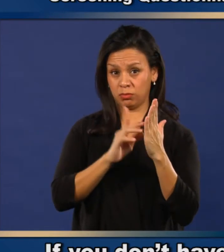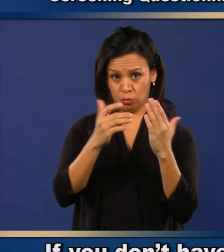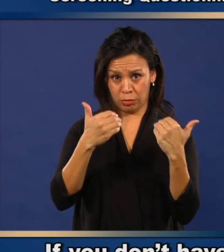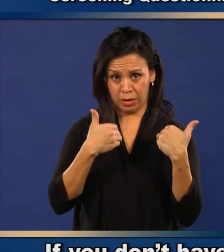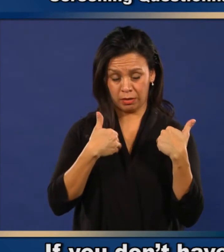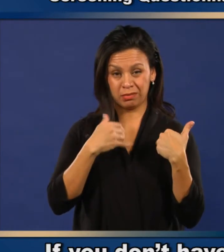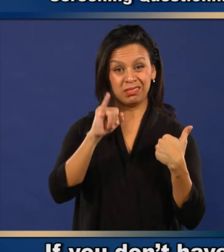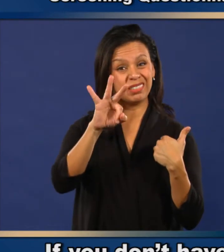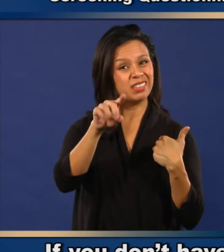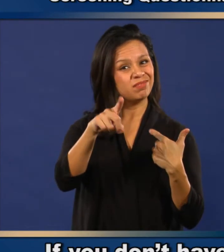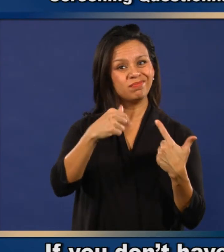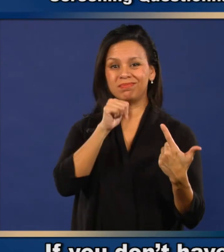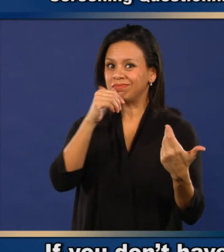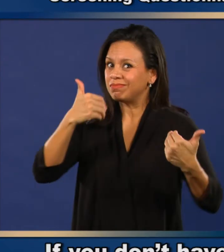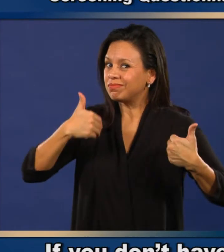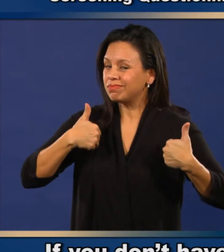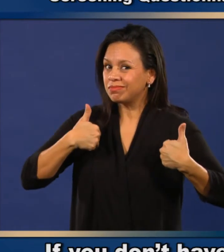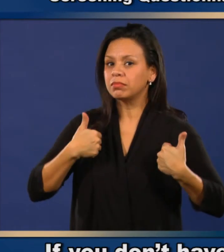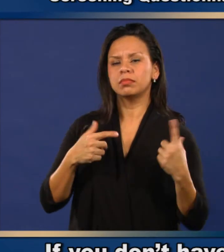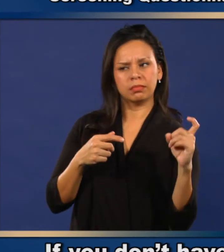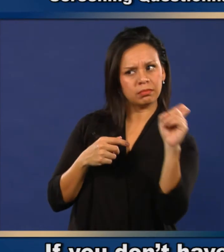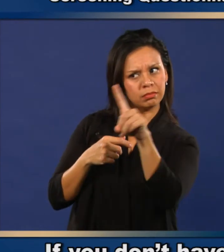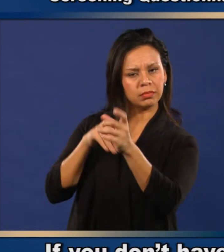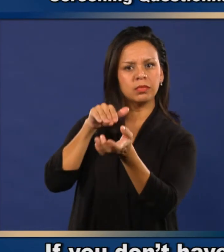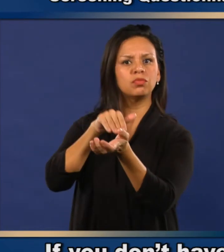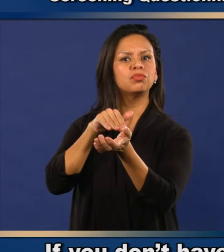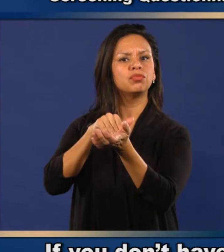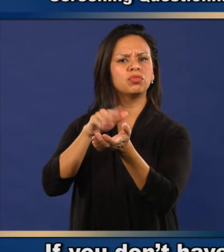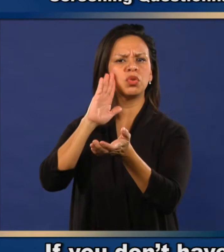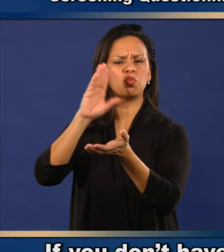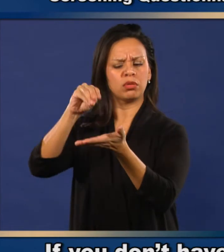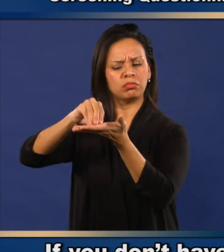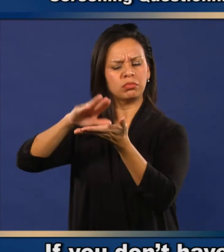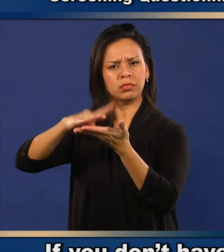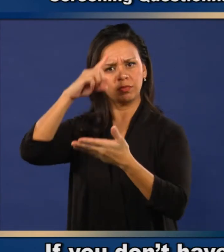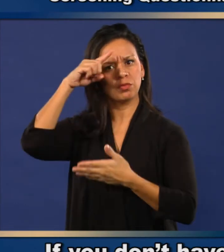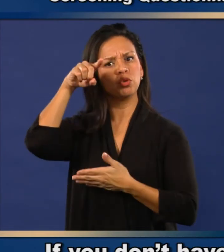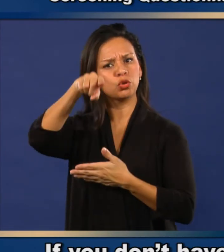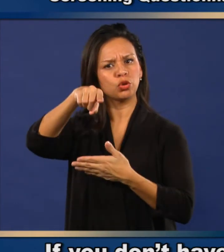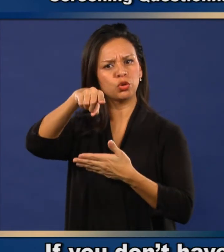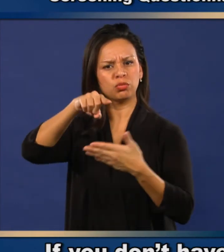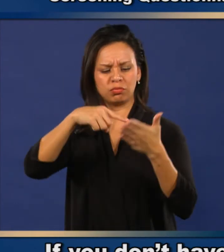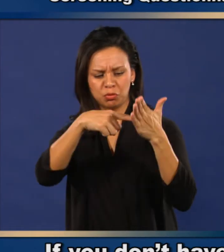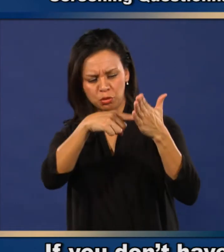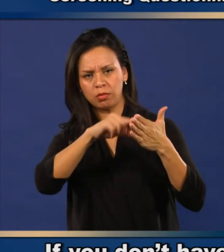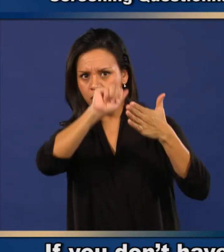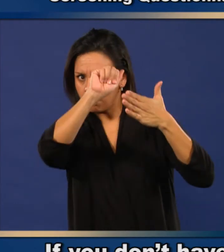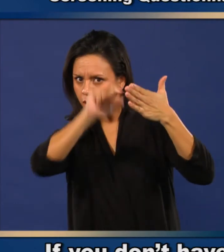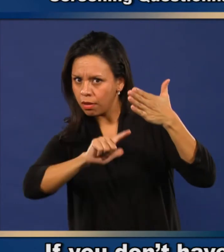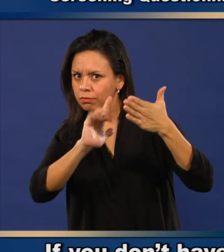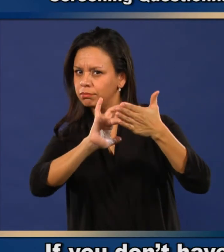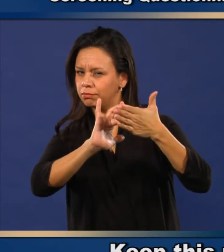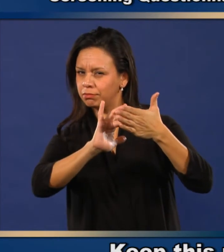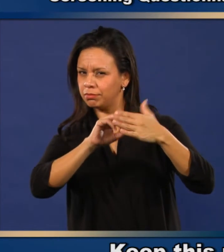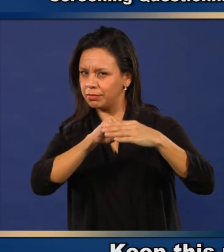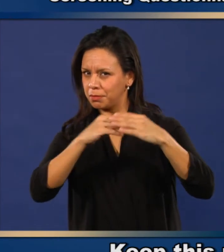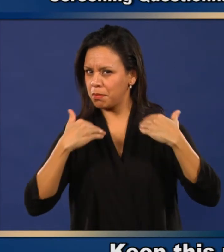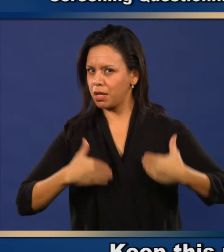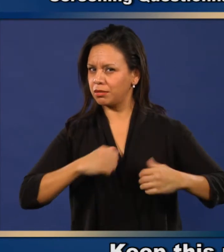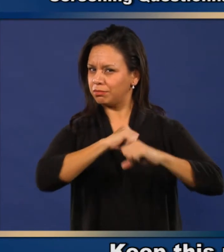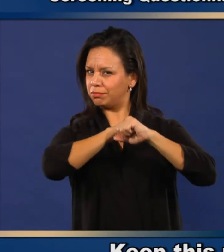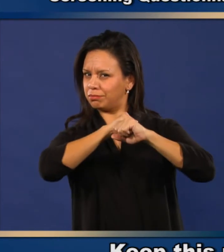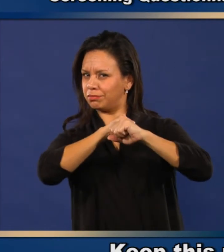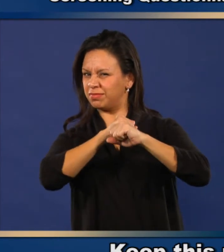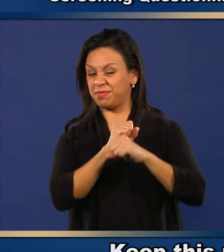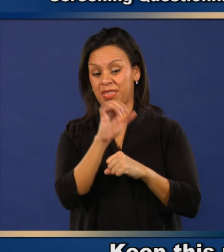ask the child's health care provider to give you one, with all your child's vaccinations on it. Keep